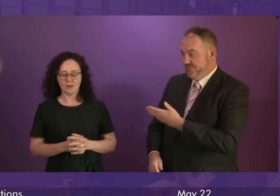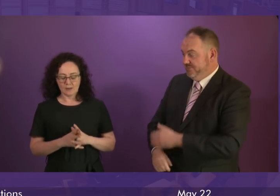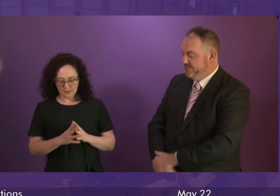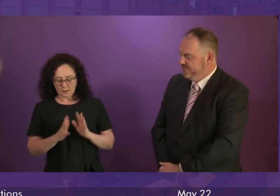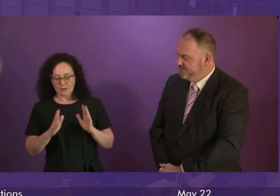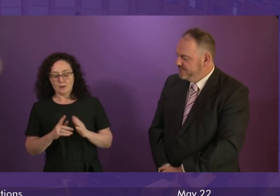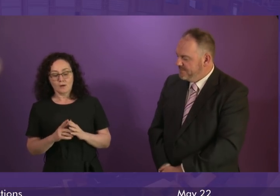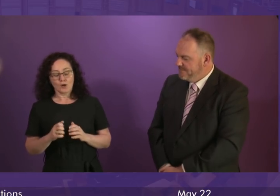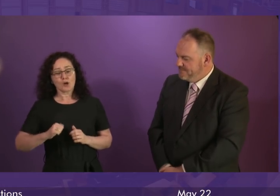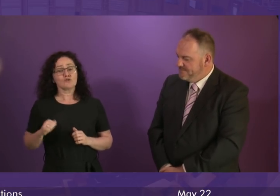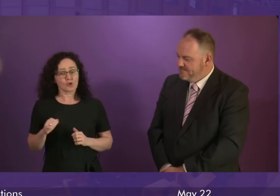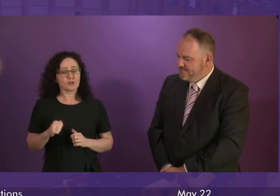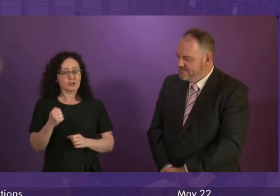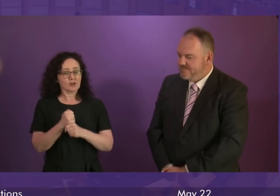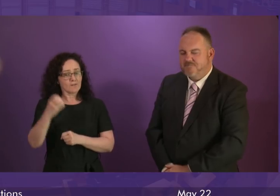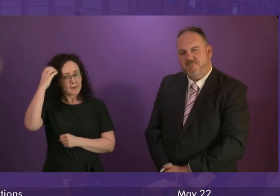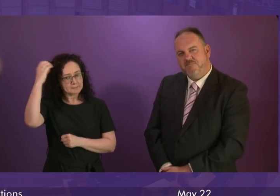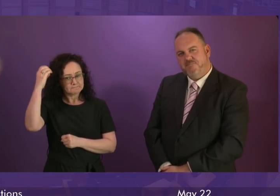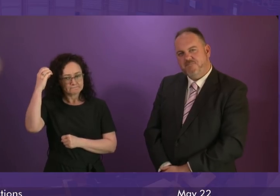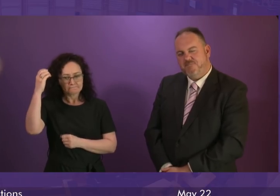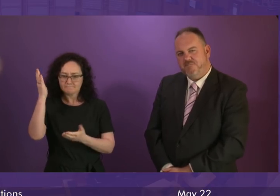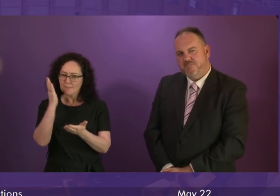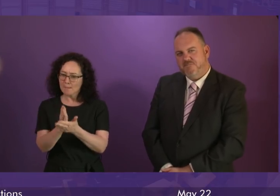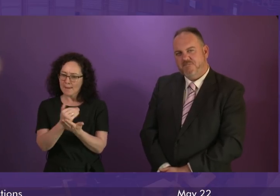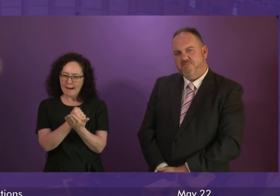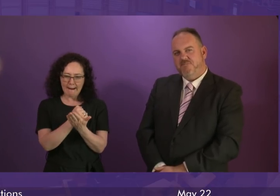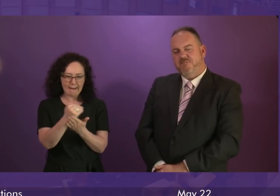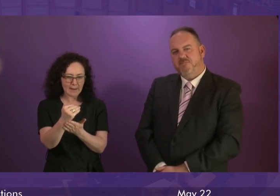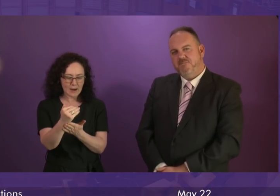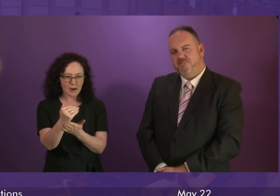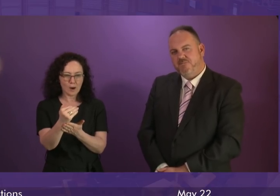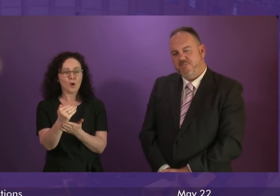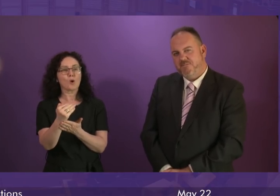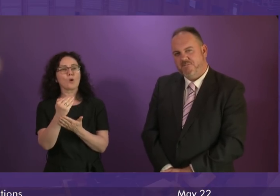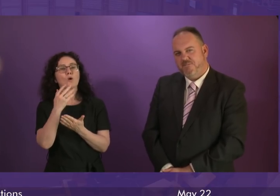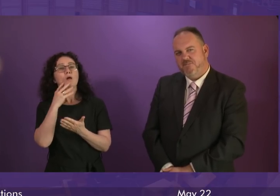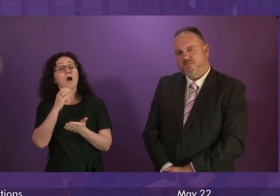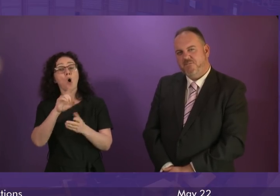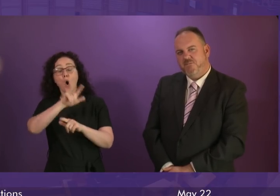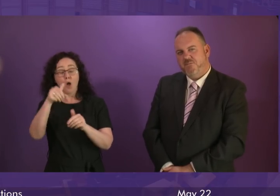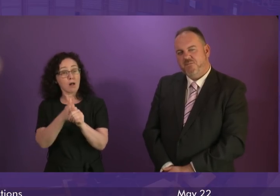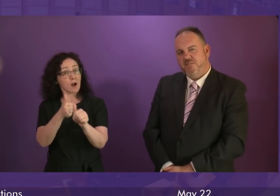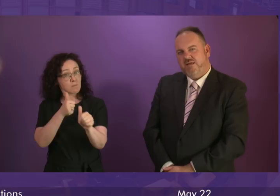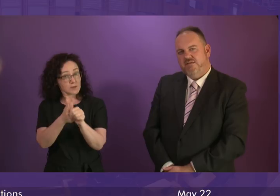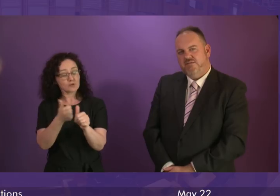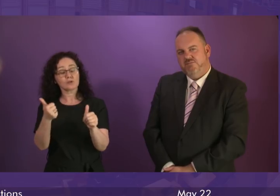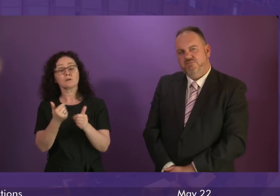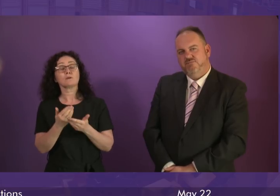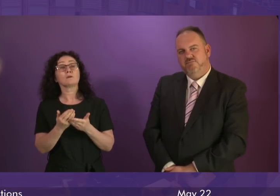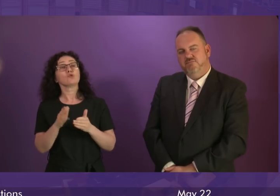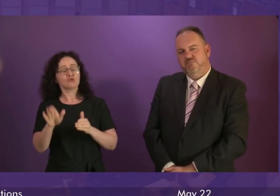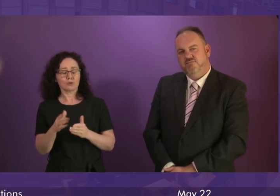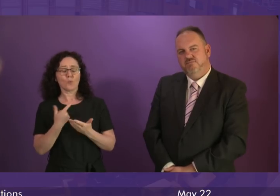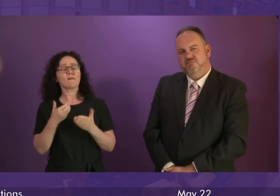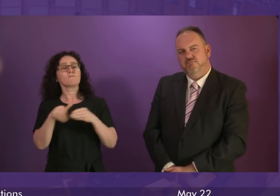The Scottish Government sends a very clear message to all companies letting contracts like this that we want to see Scotland treated fairly. And,